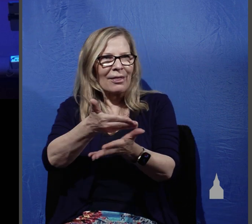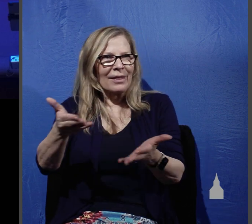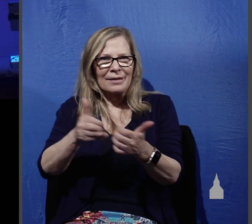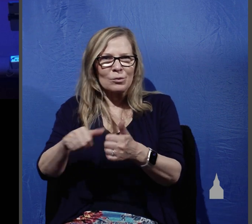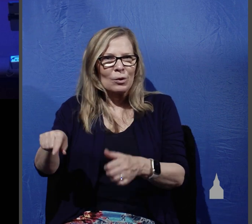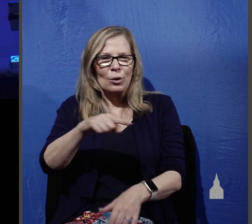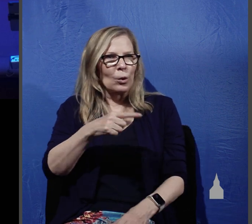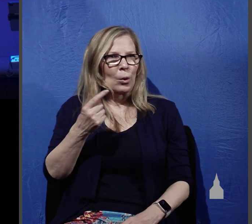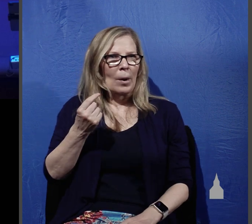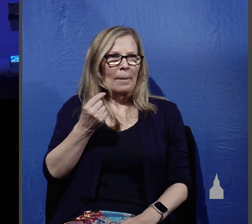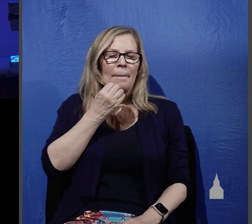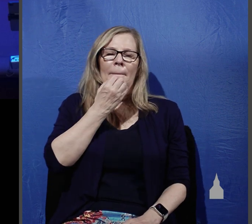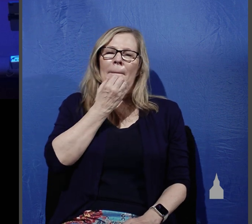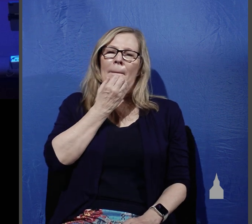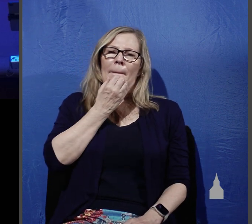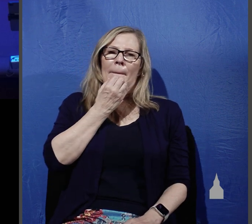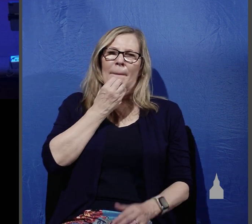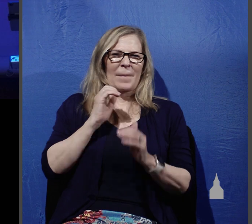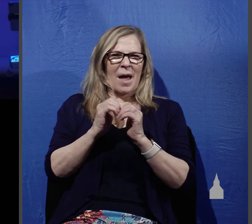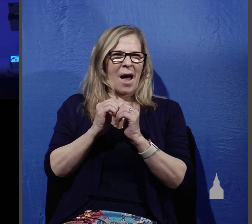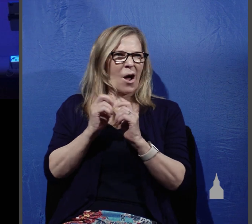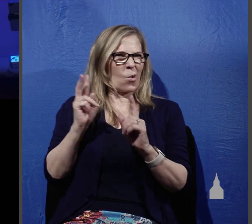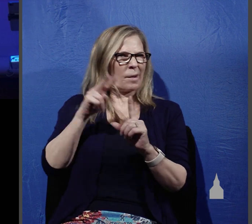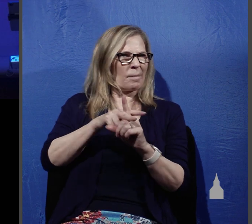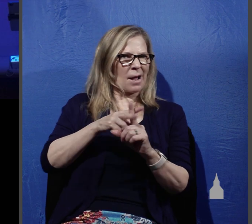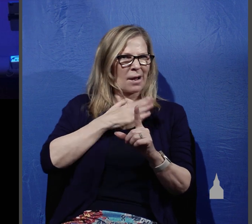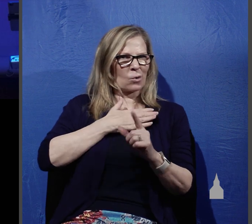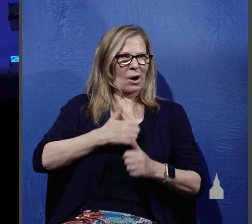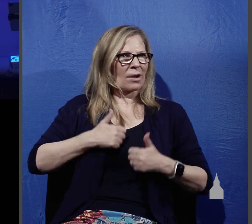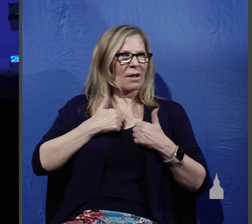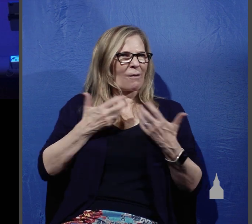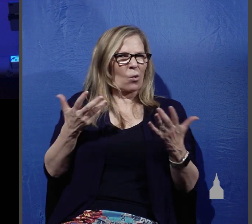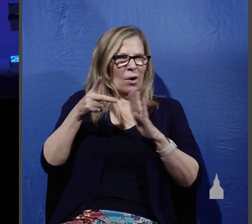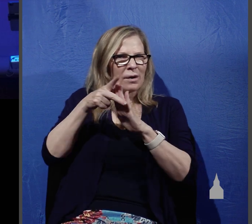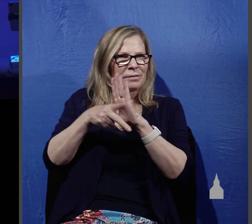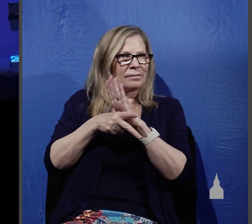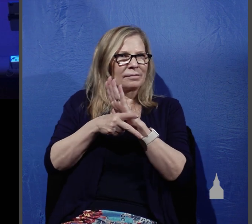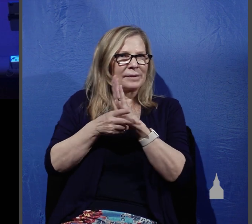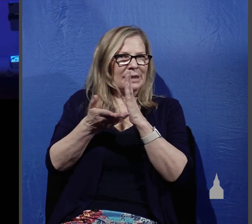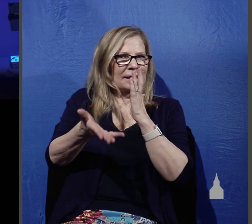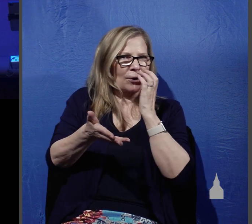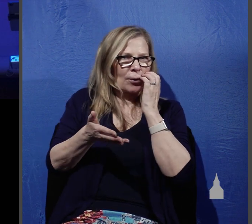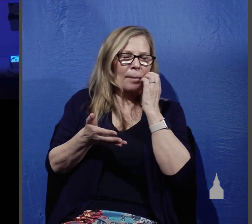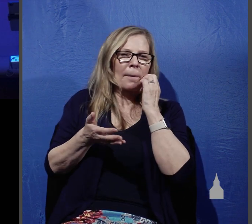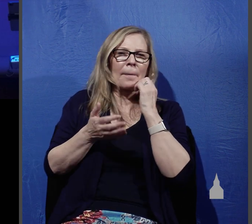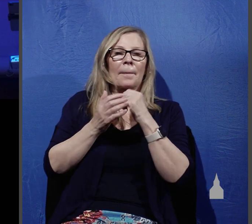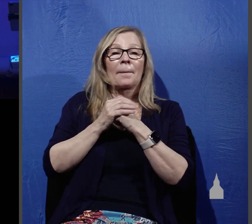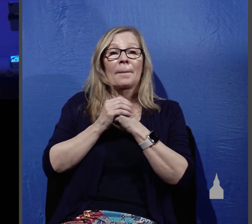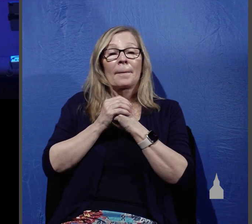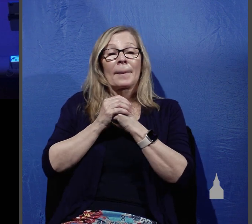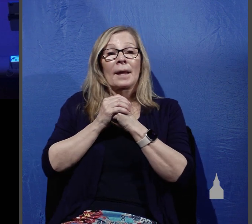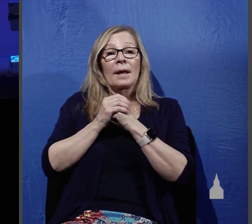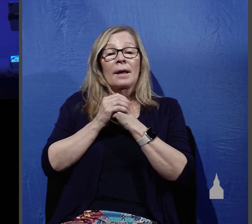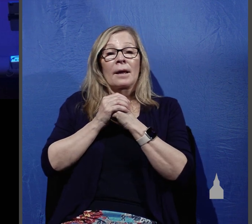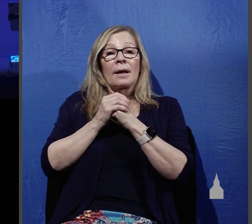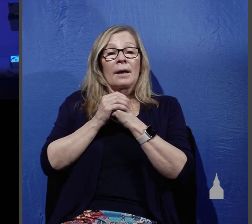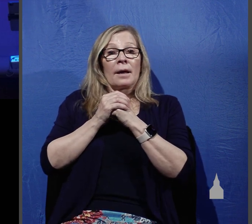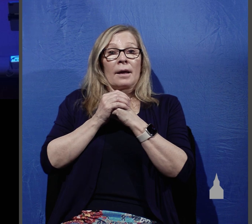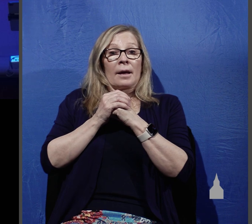so in other words how do we apply this to our lives what principle is there here listen closely the timely timeless